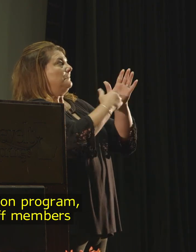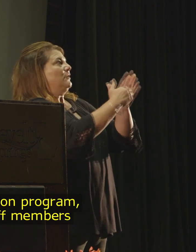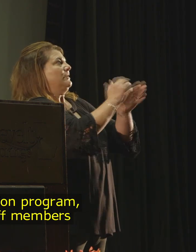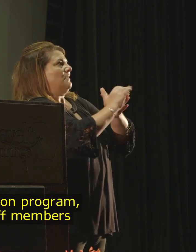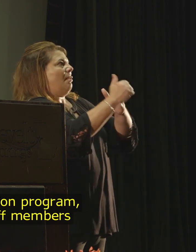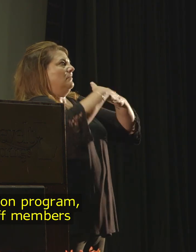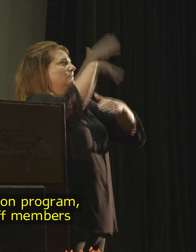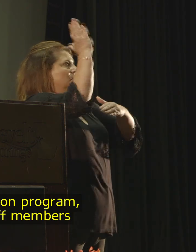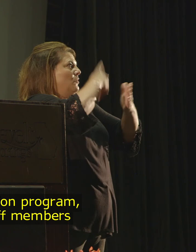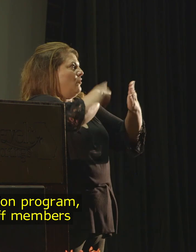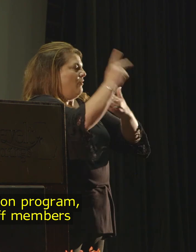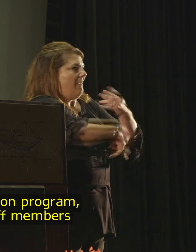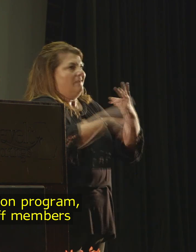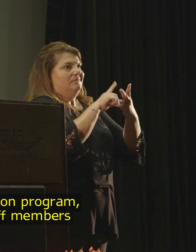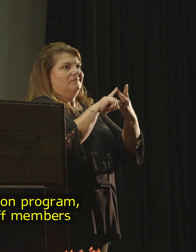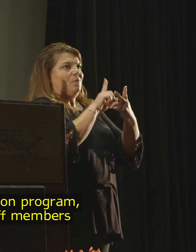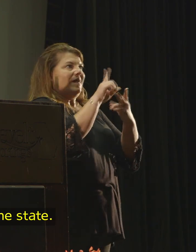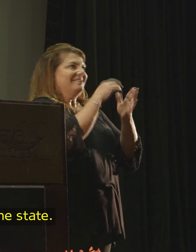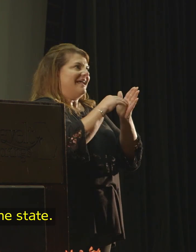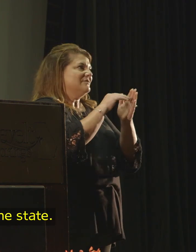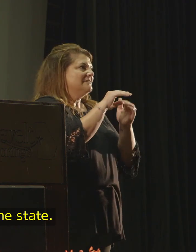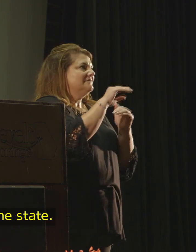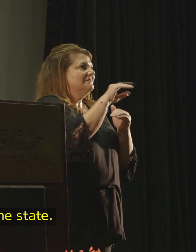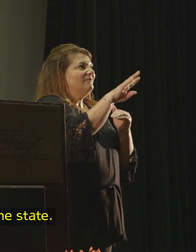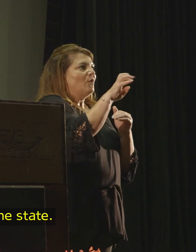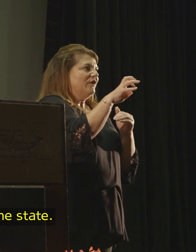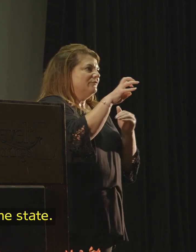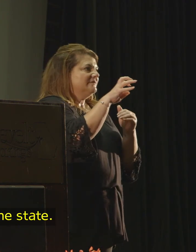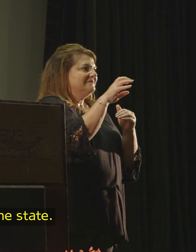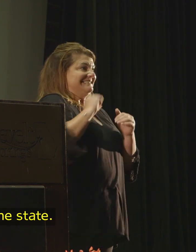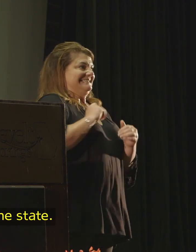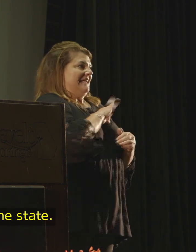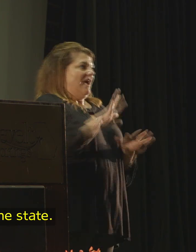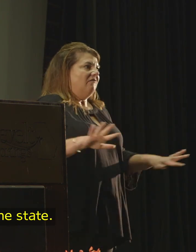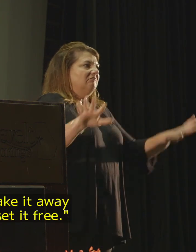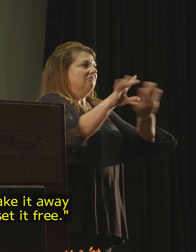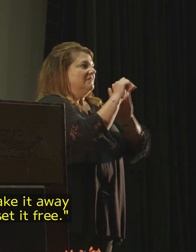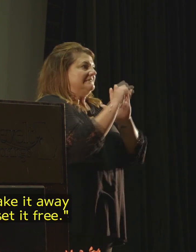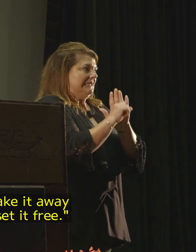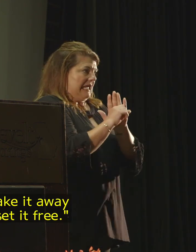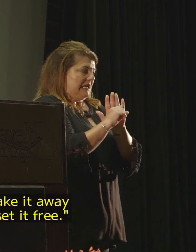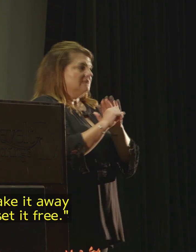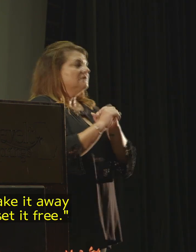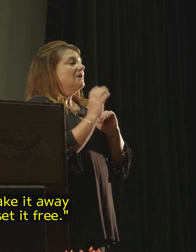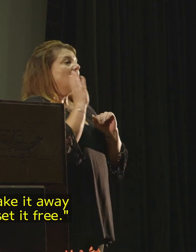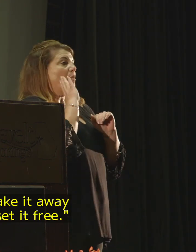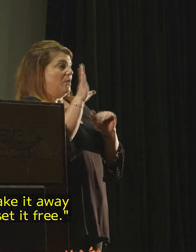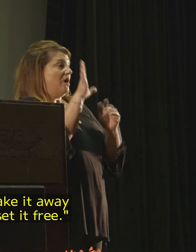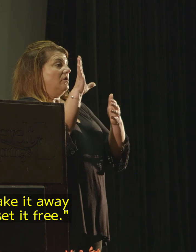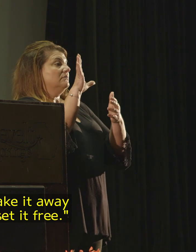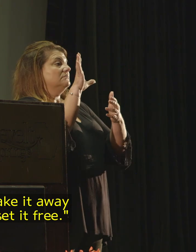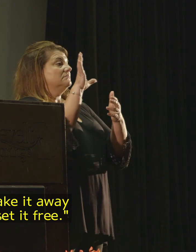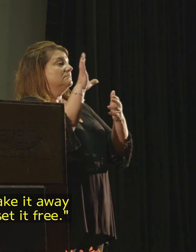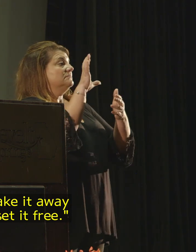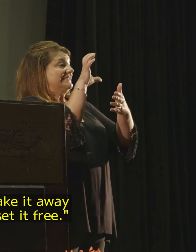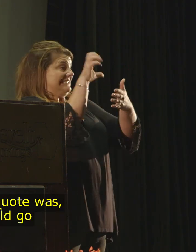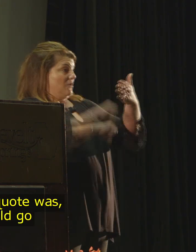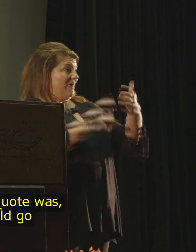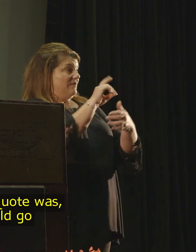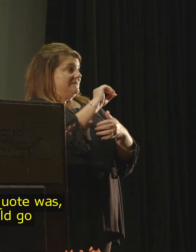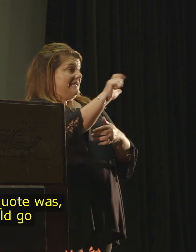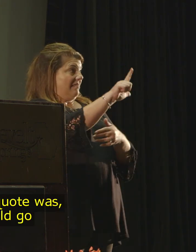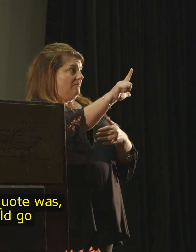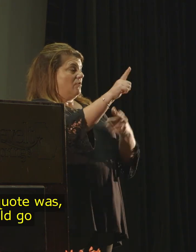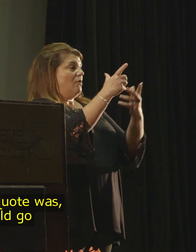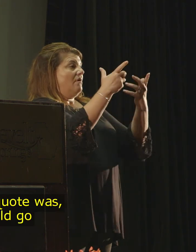1,400, 1,500 staff members throughout the state. We're going to take it away from labor and set it free.